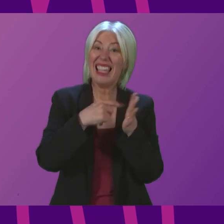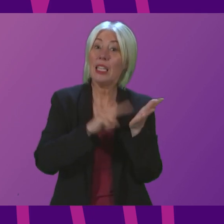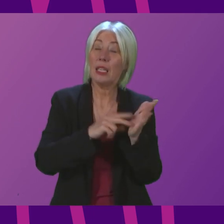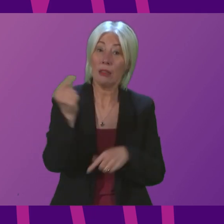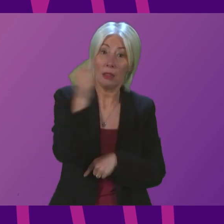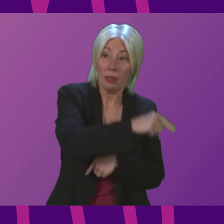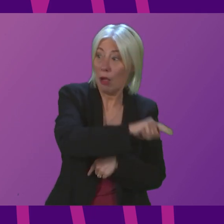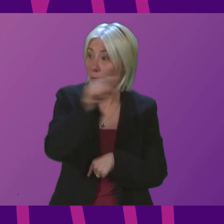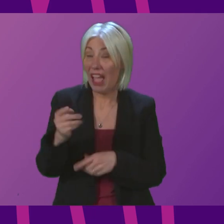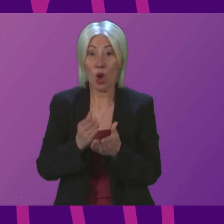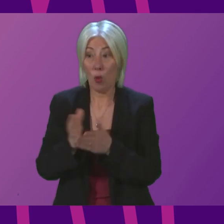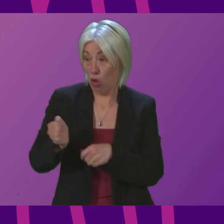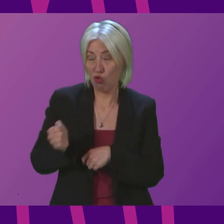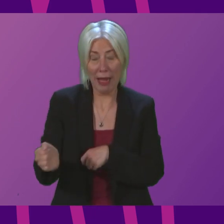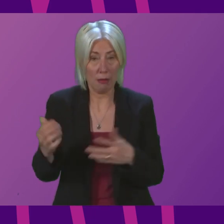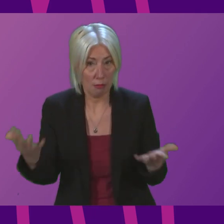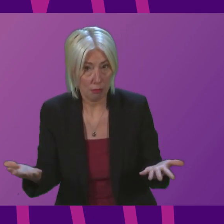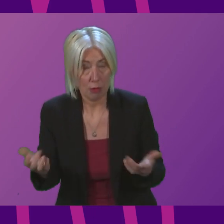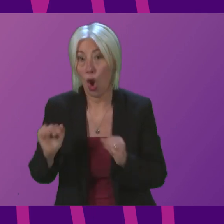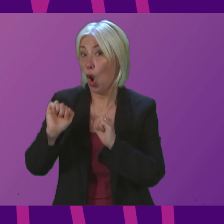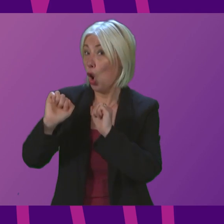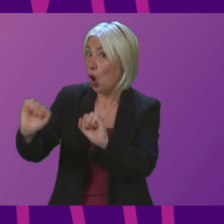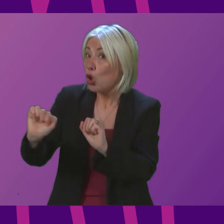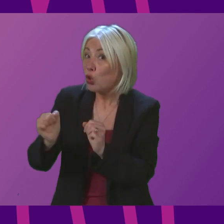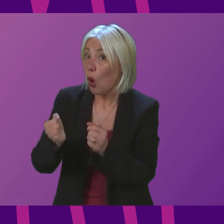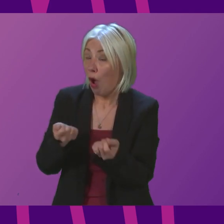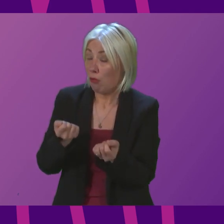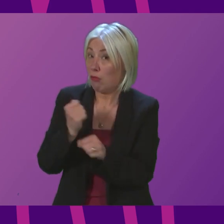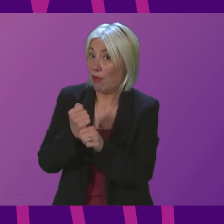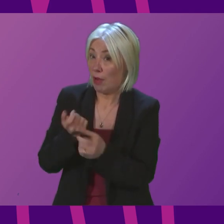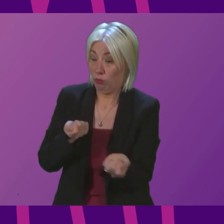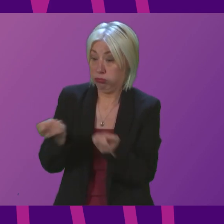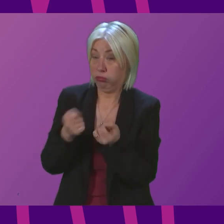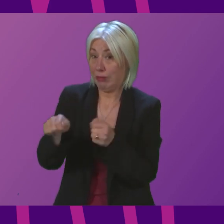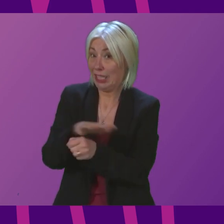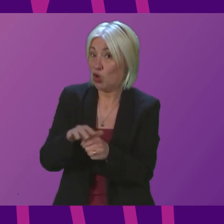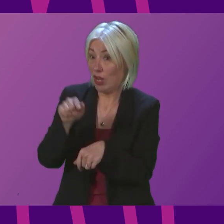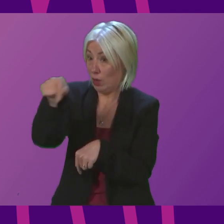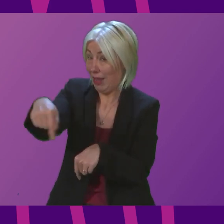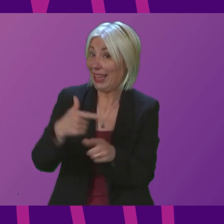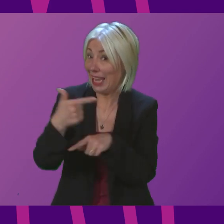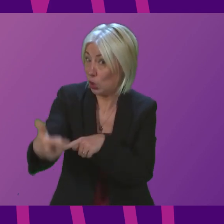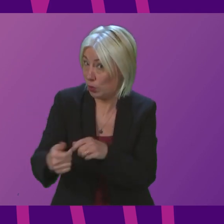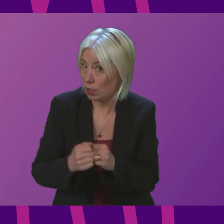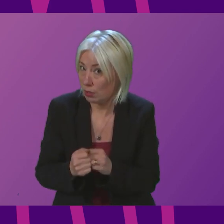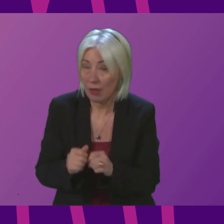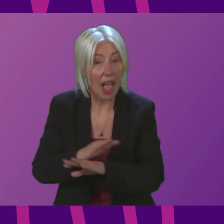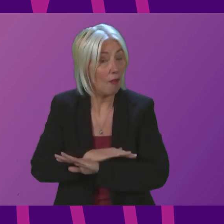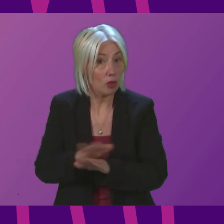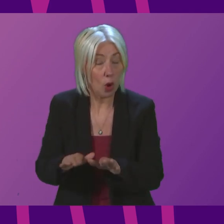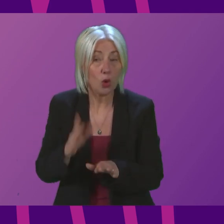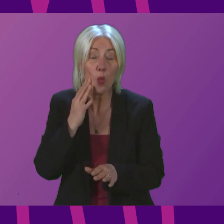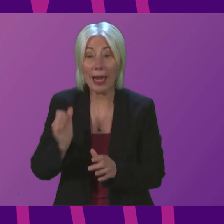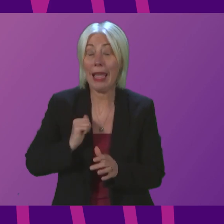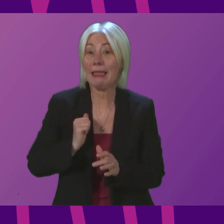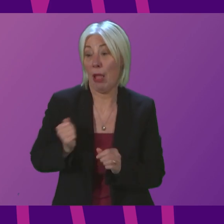Minister will your government have got a grip of this situation by then? And if not when can people expect the real service that they